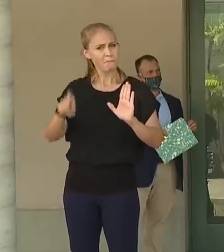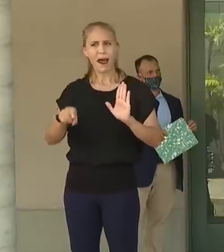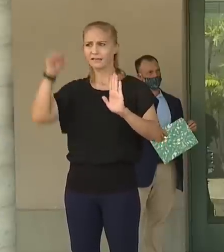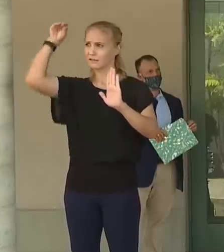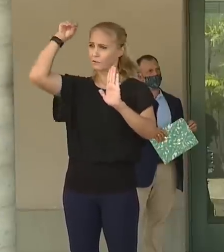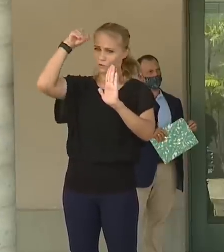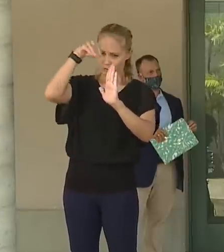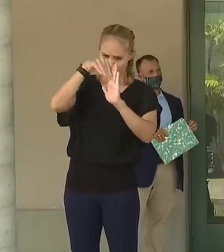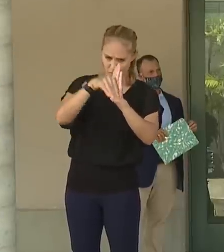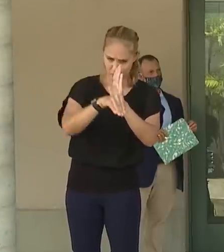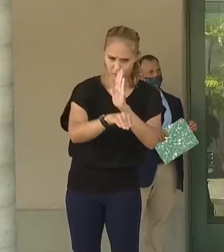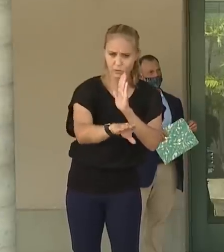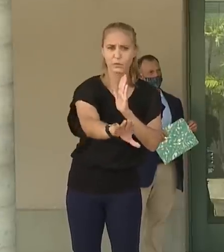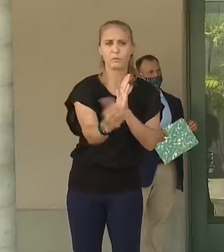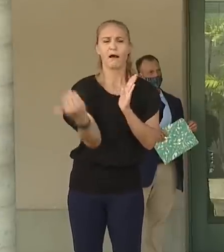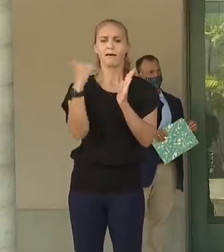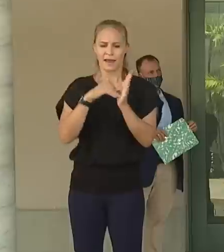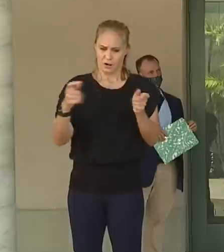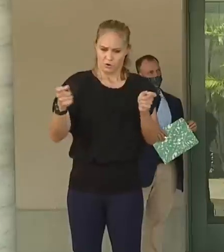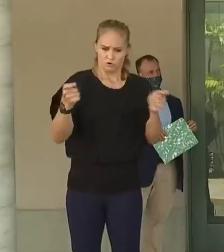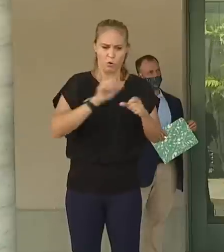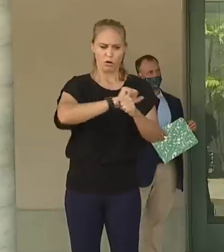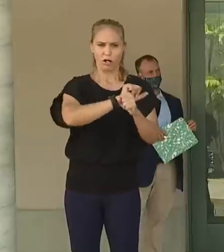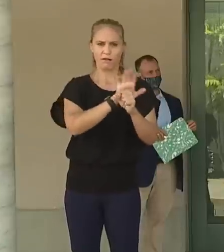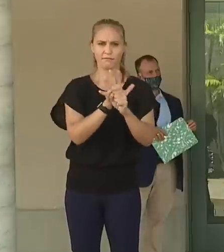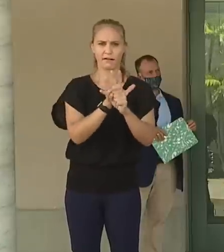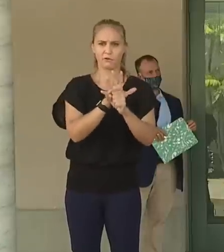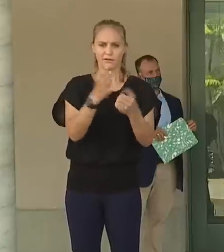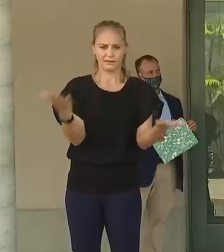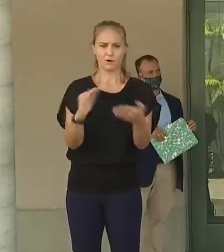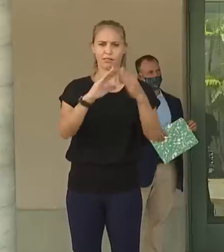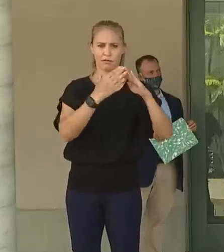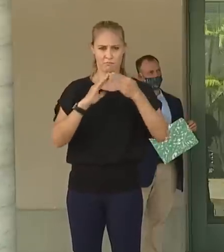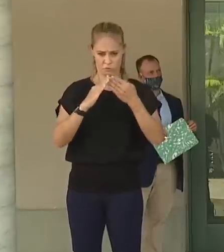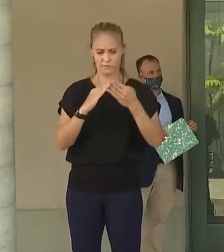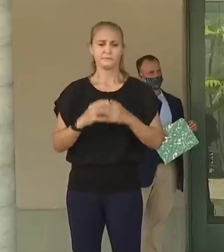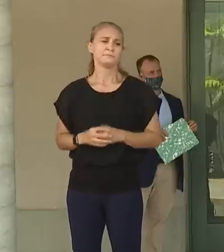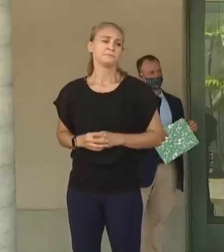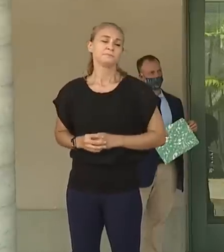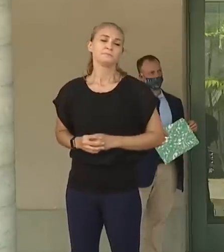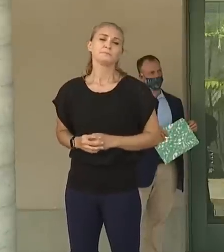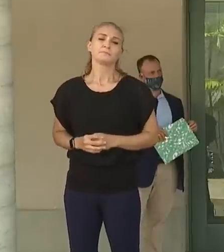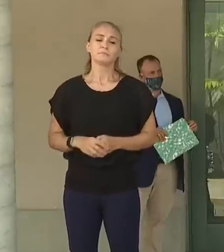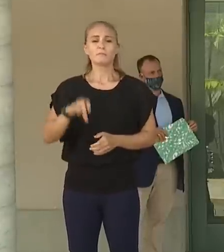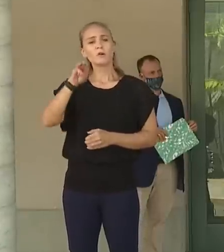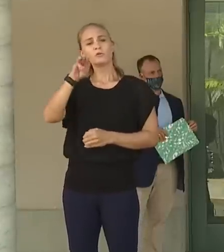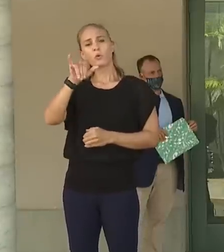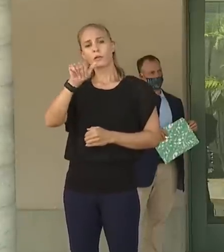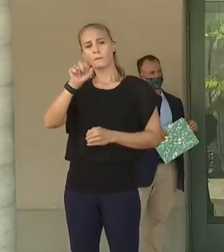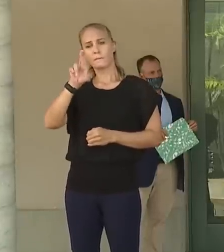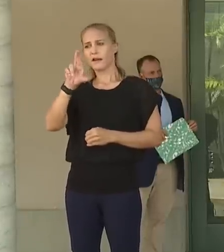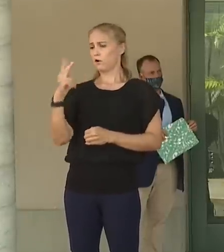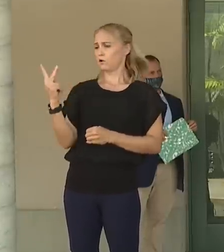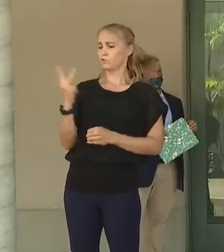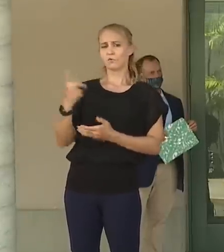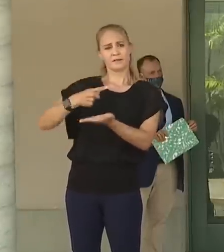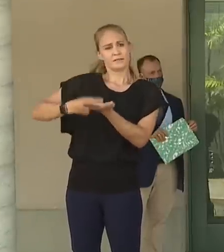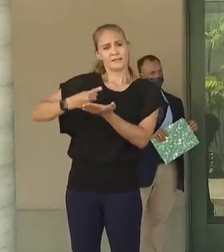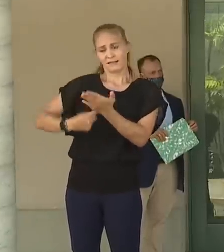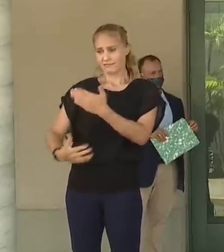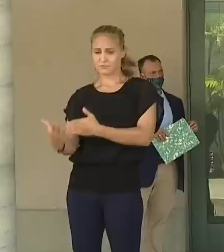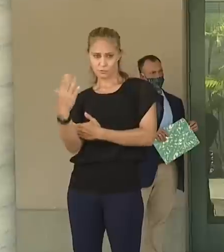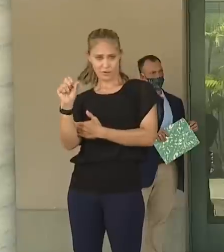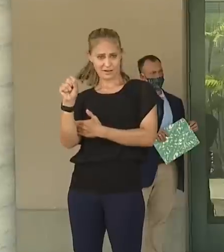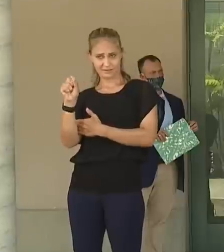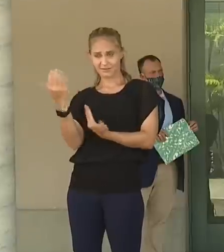under control as we move forward in our community. So the Mayor and I did discuss this